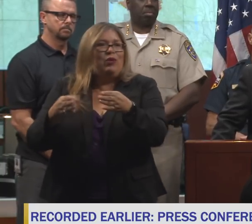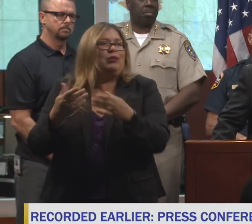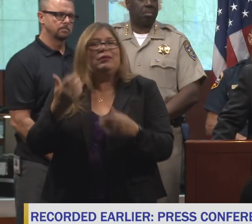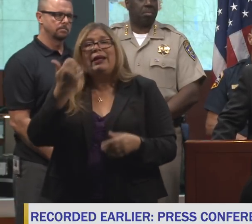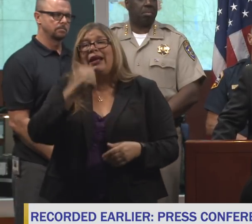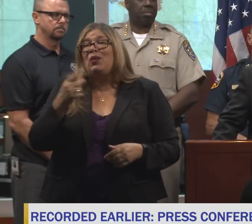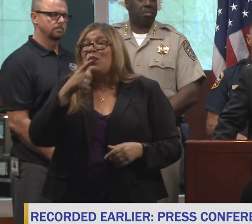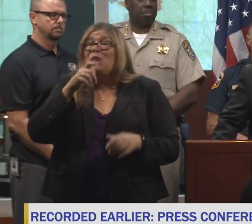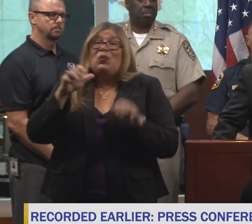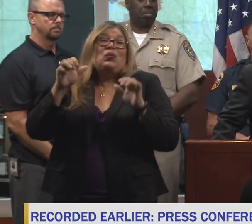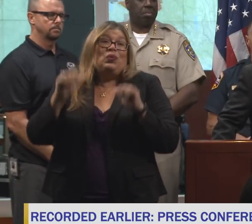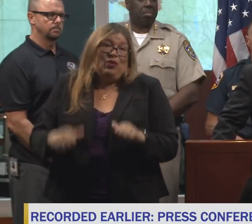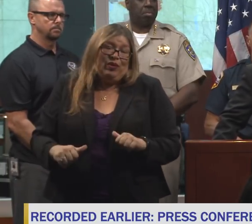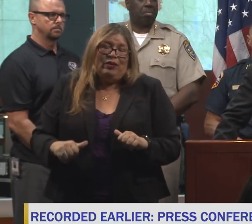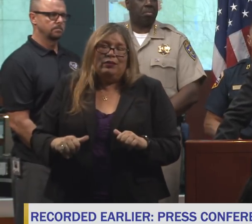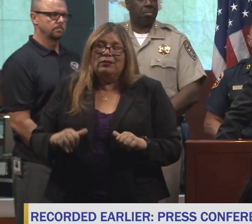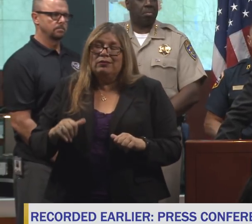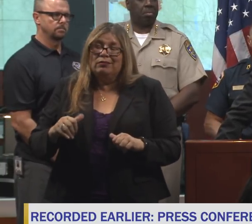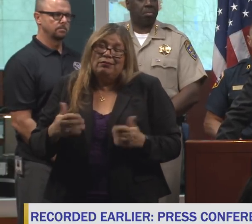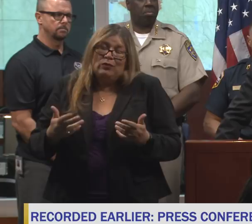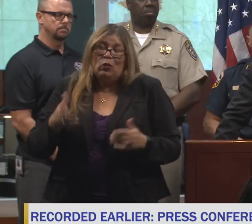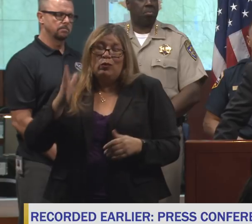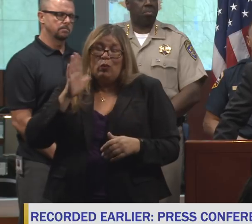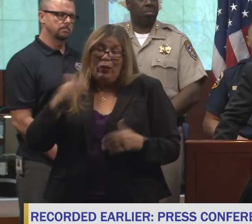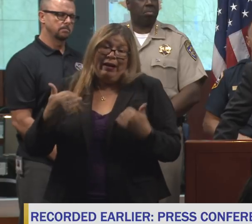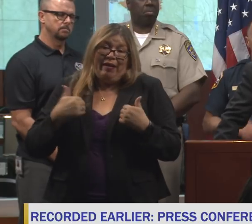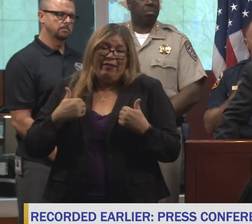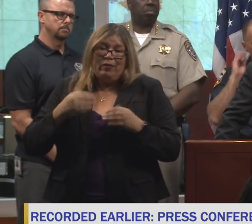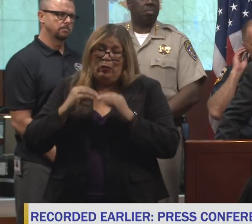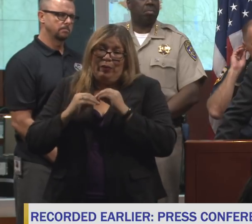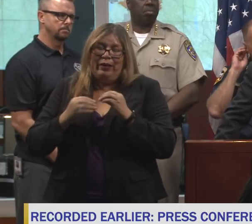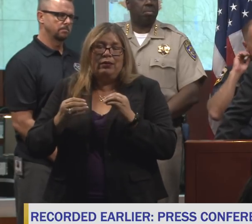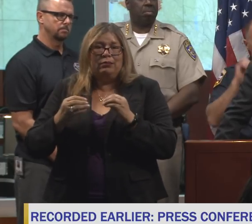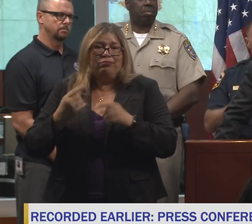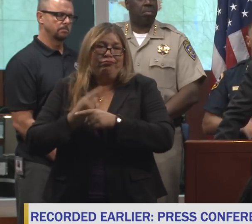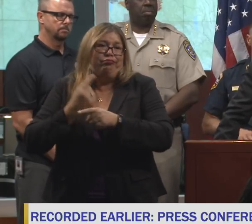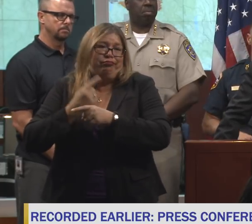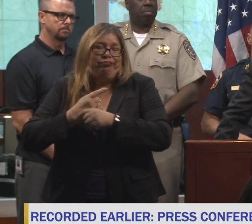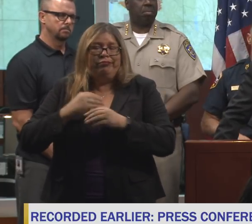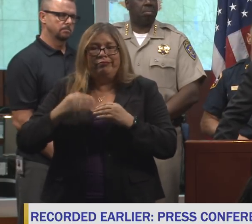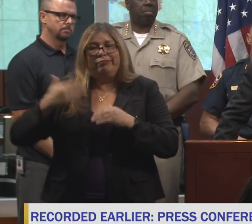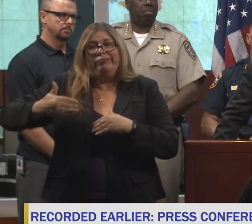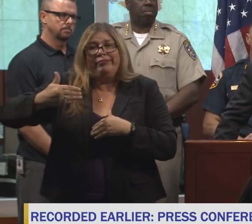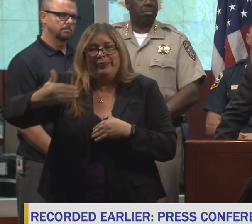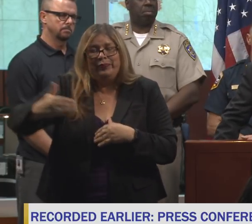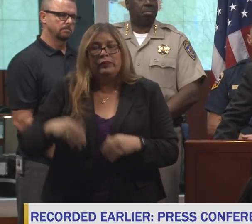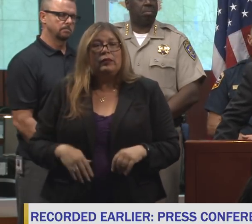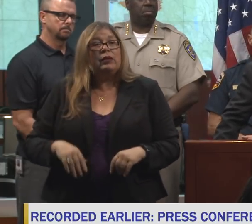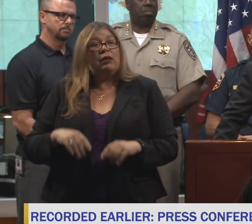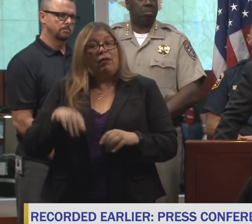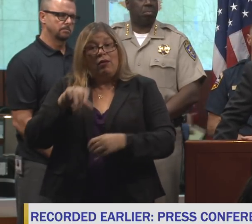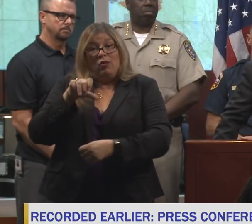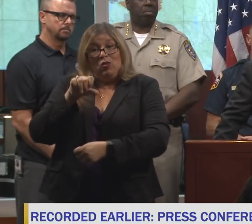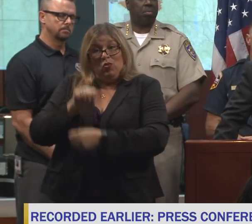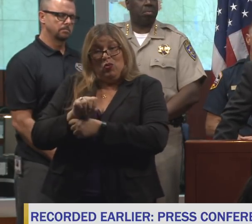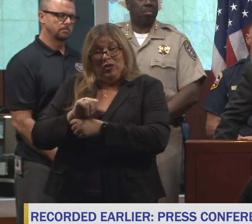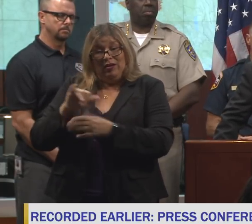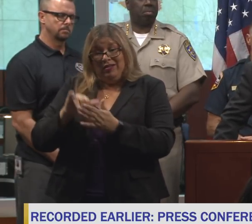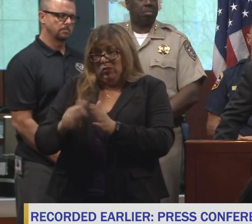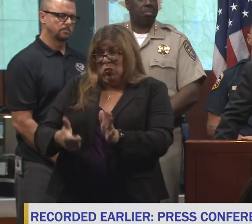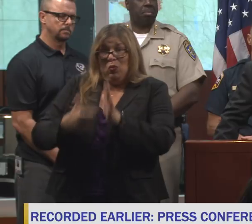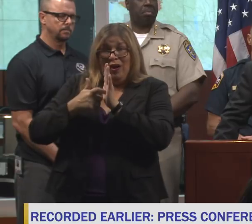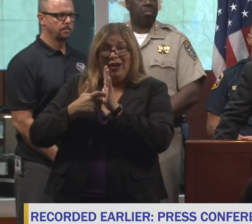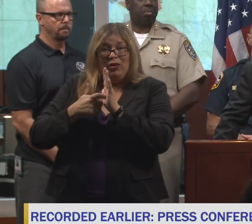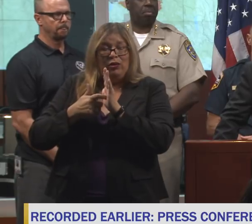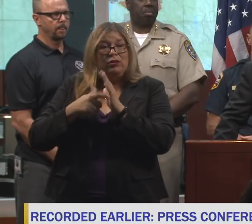would have repaired roads on a more regular basis. The work that was needed was